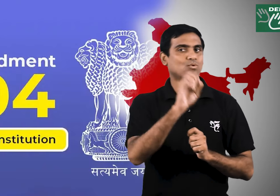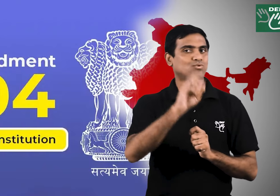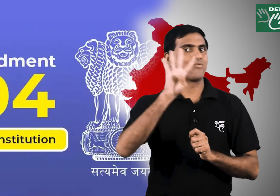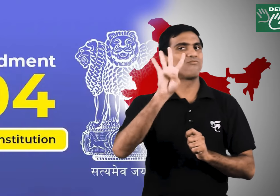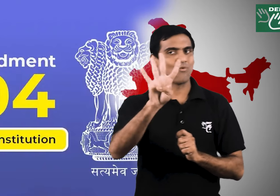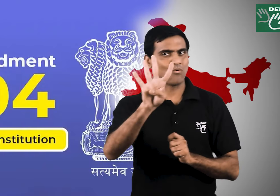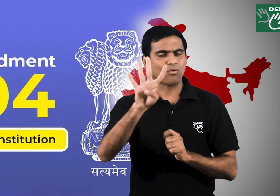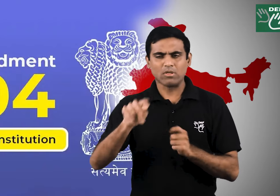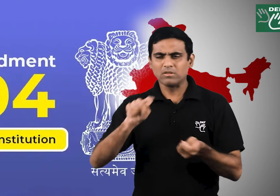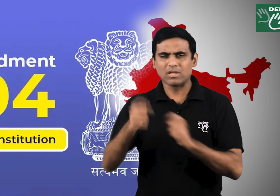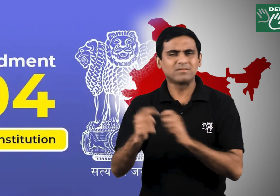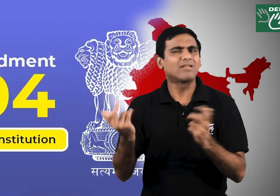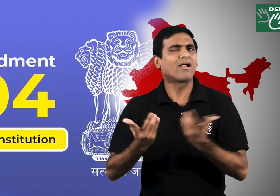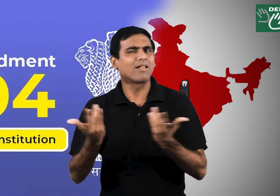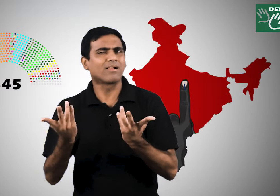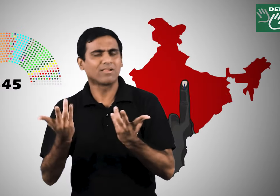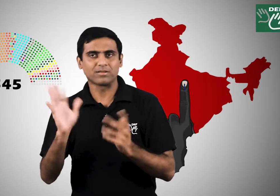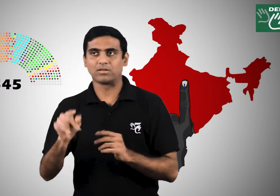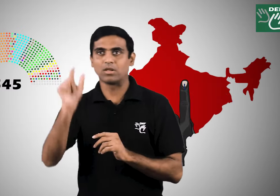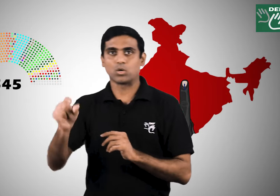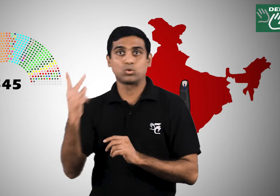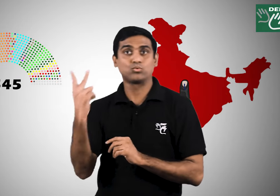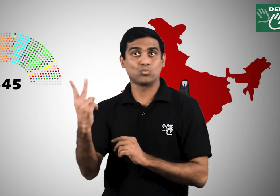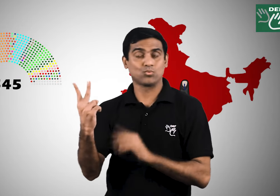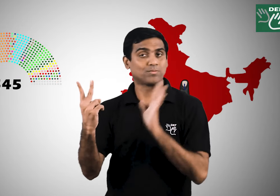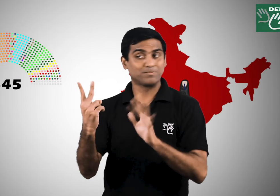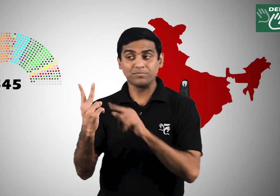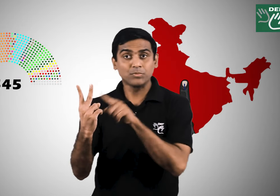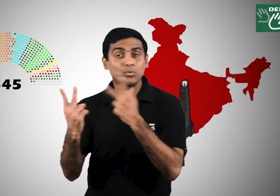seats for anglo-indians were abolished